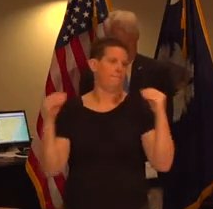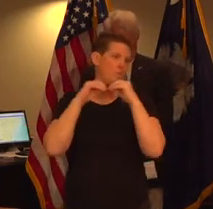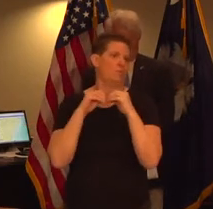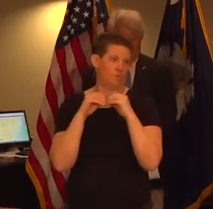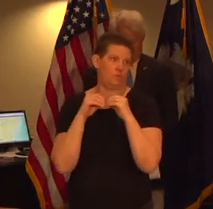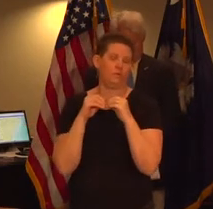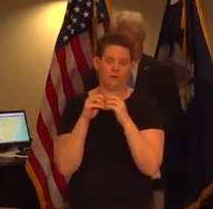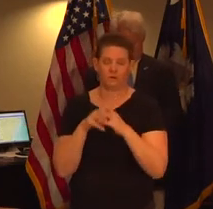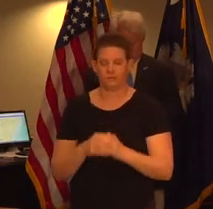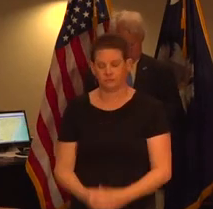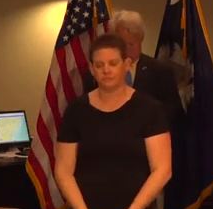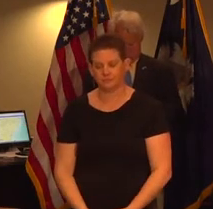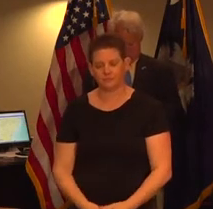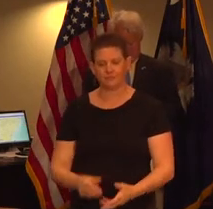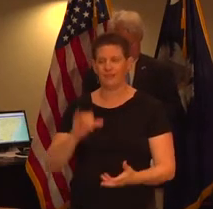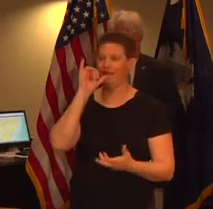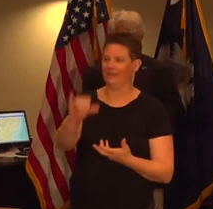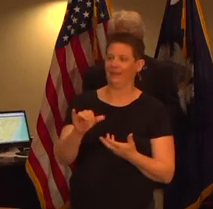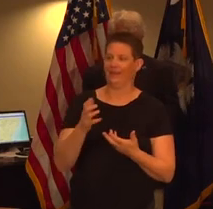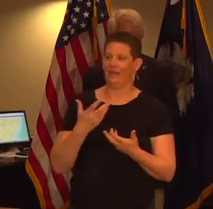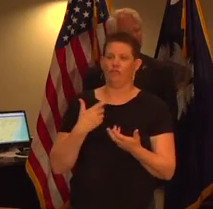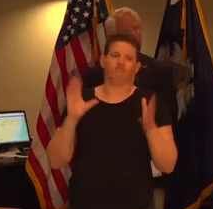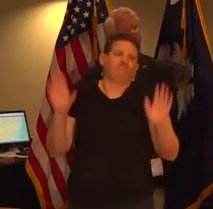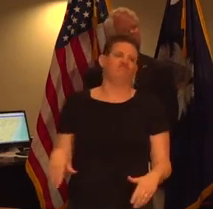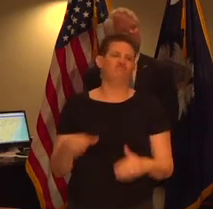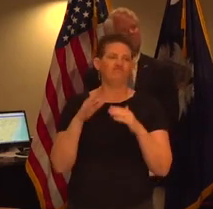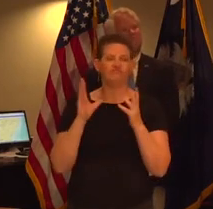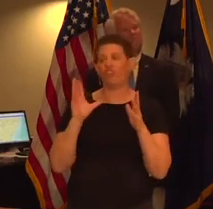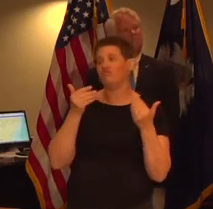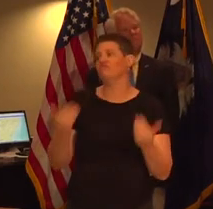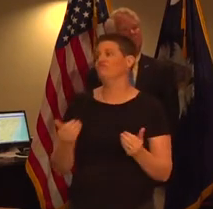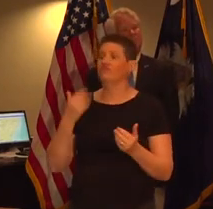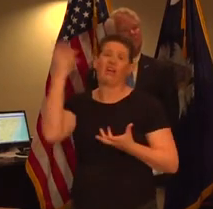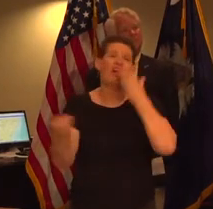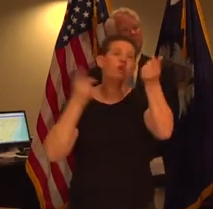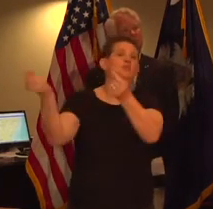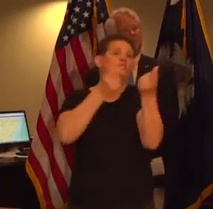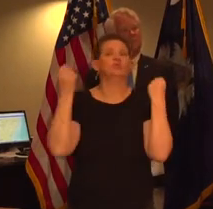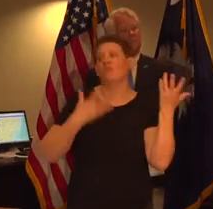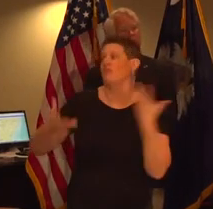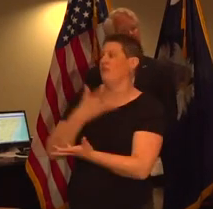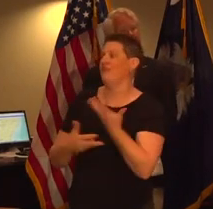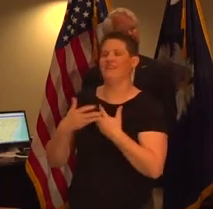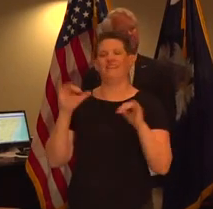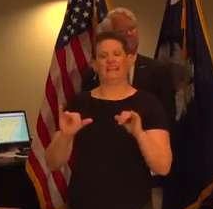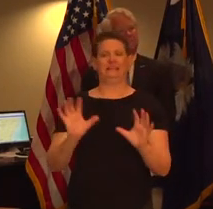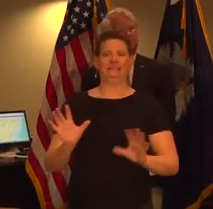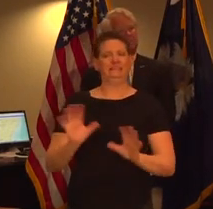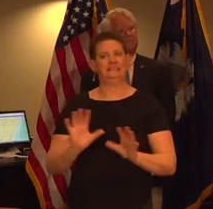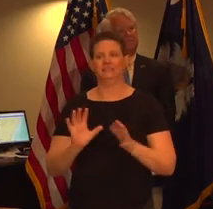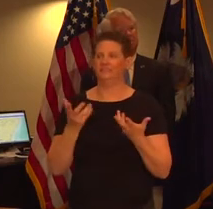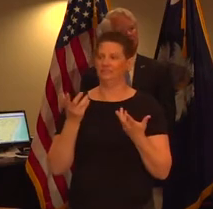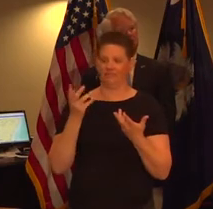that will that that lack of discipline that lack of consideration lack of forethought and lack of